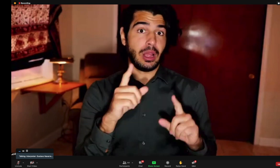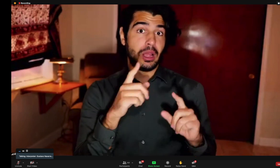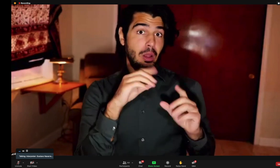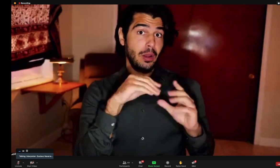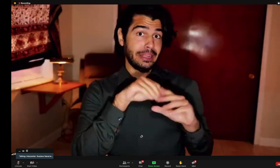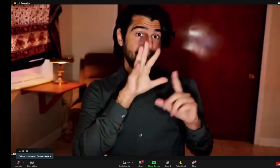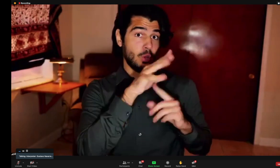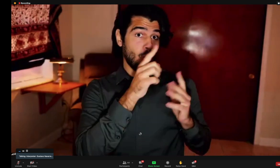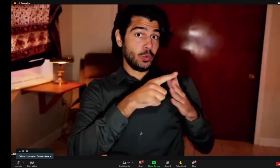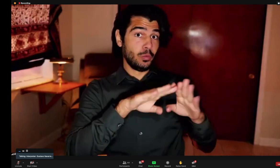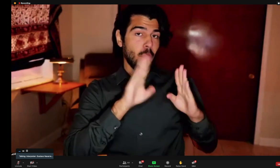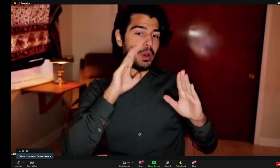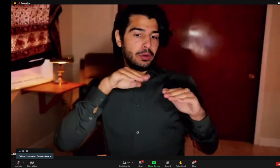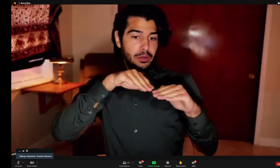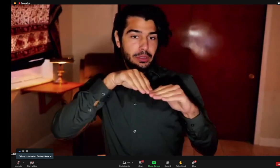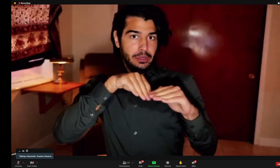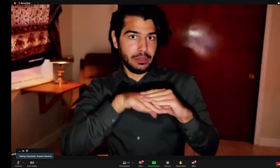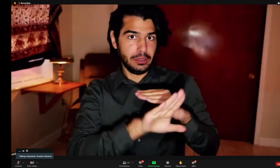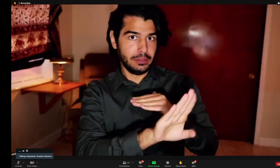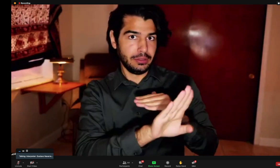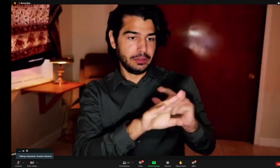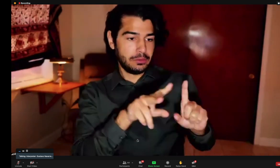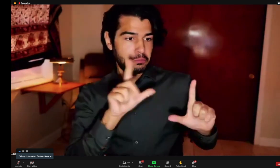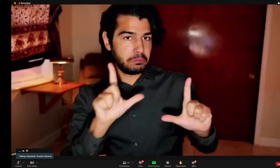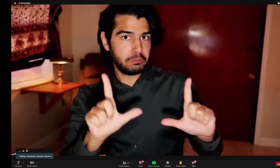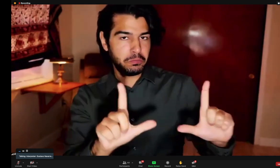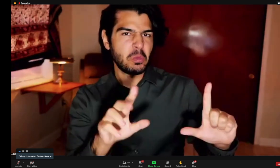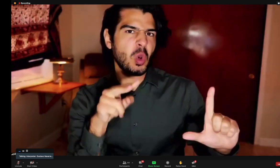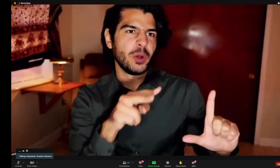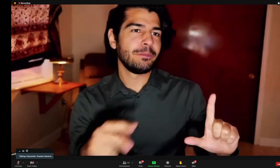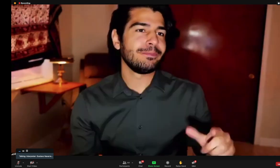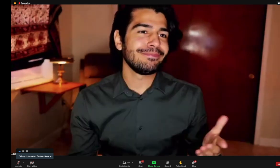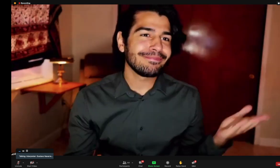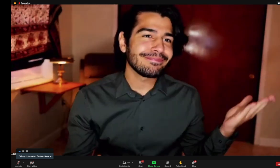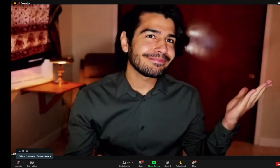And the way it was set up as you walked into the room, actually.